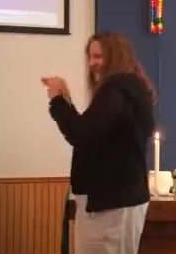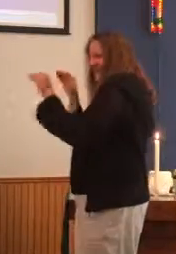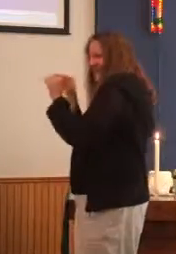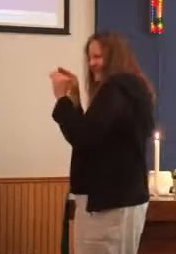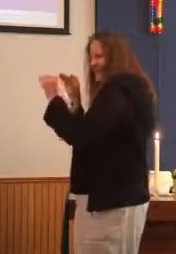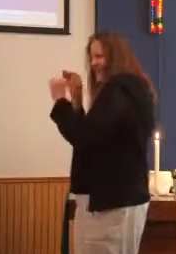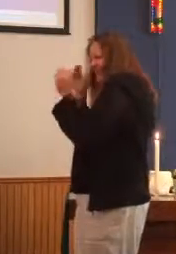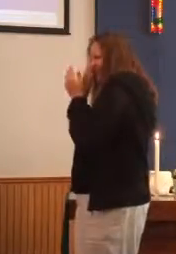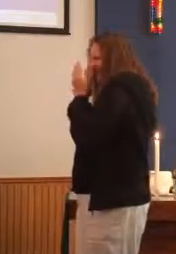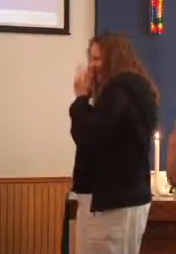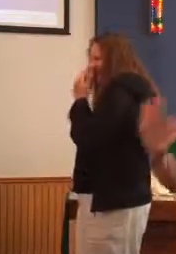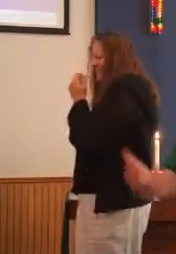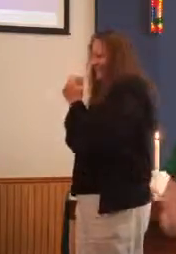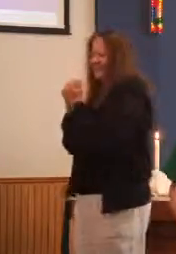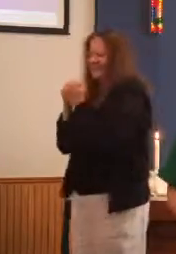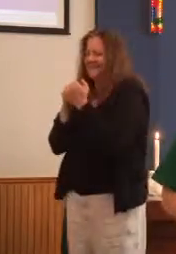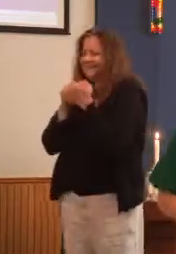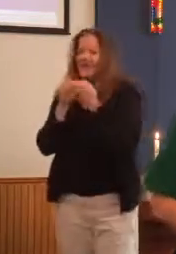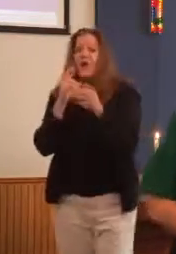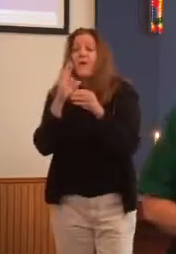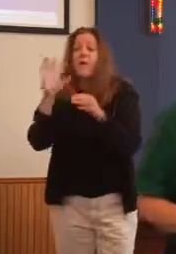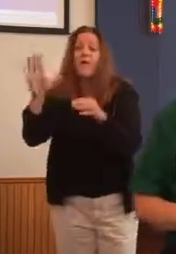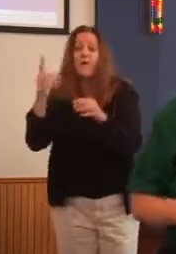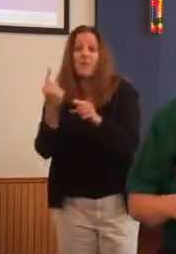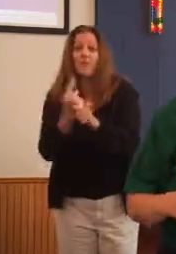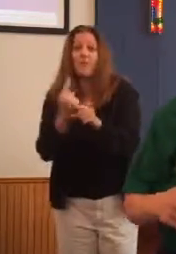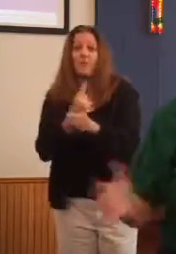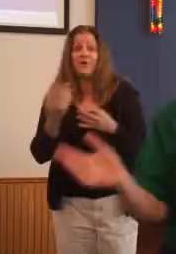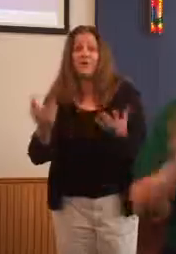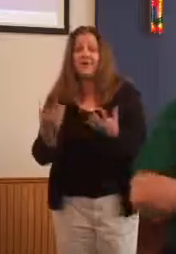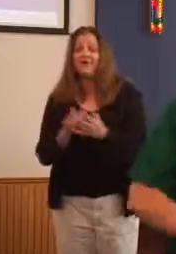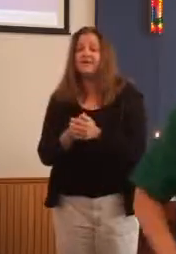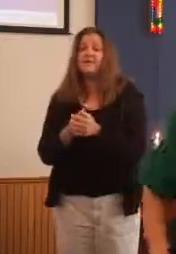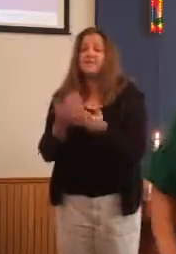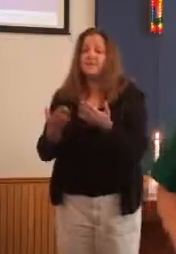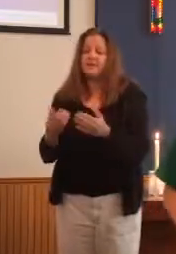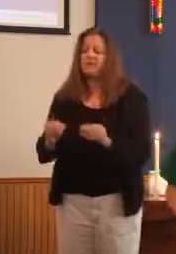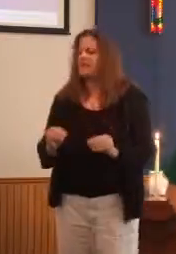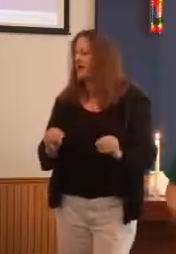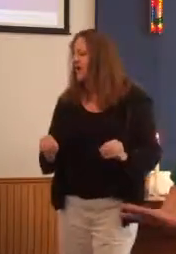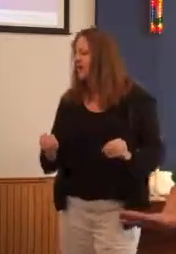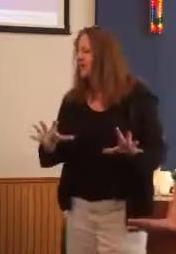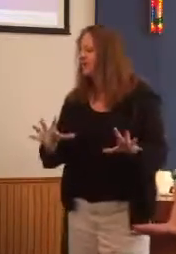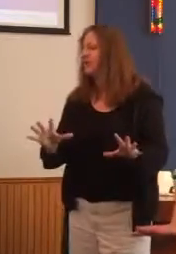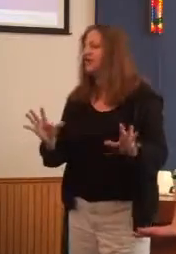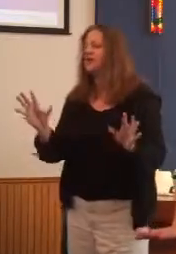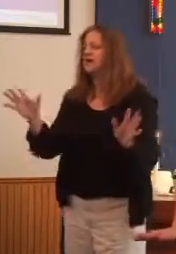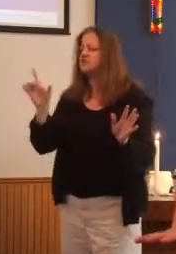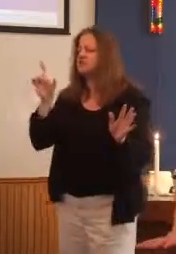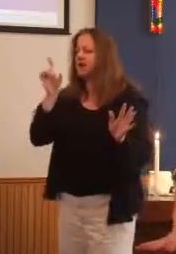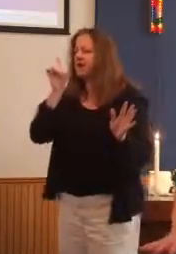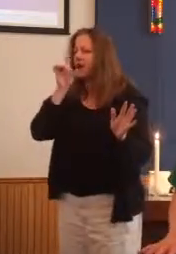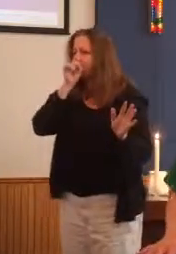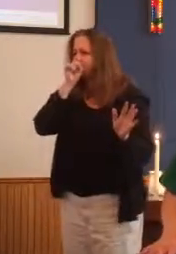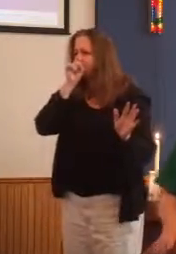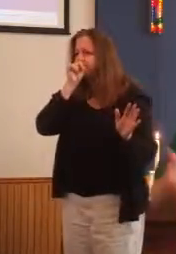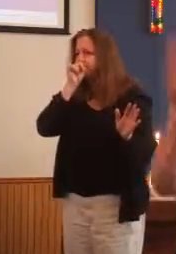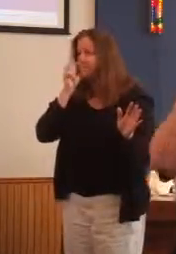You know, a more appropriate response might be to cover him up and then just not talk about it. Or